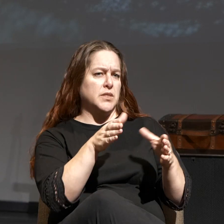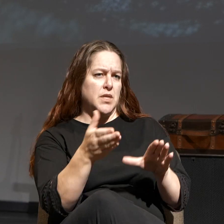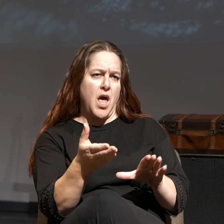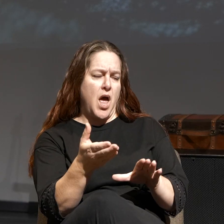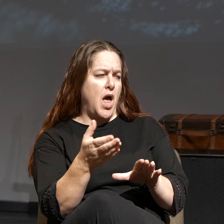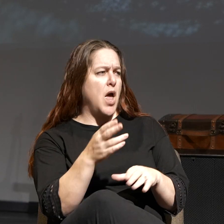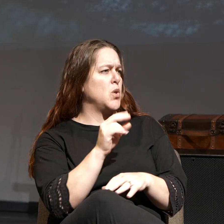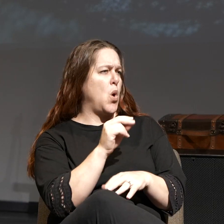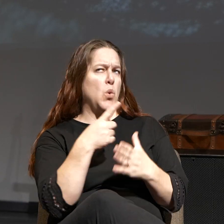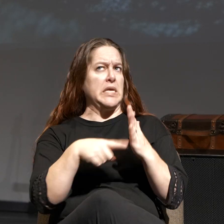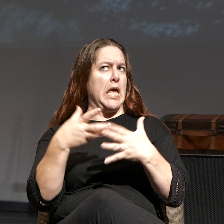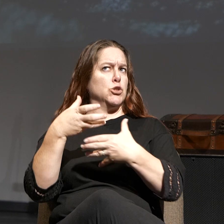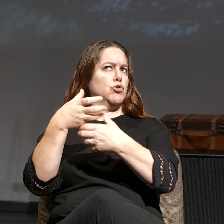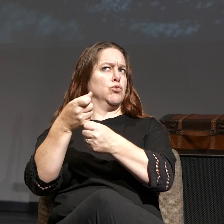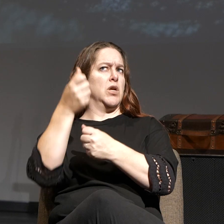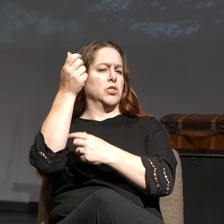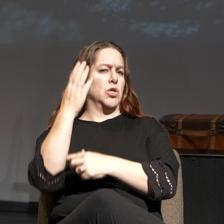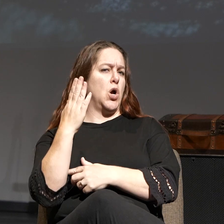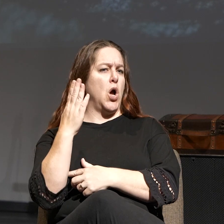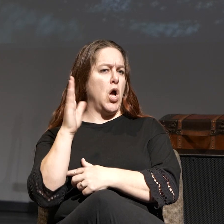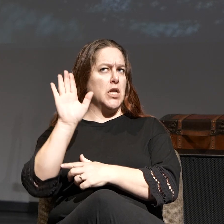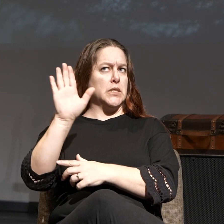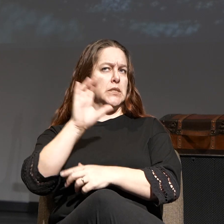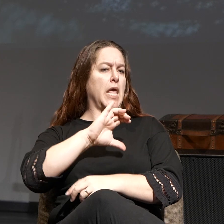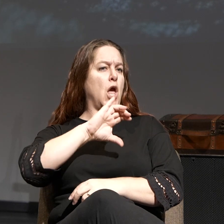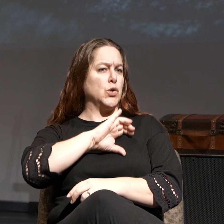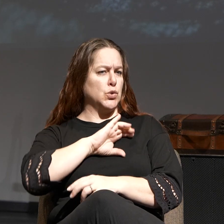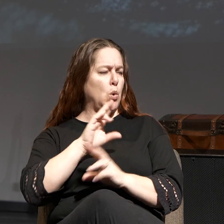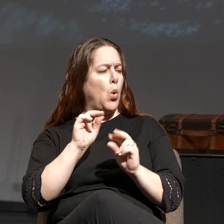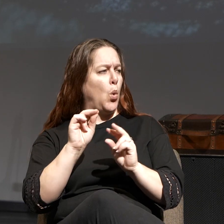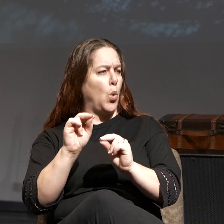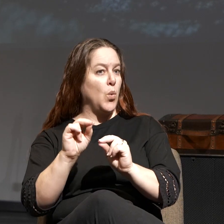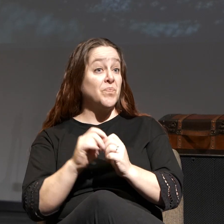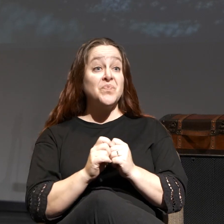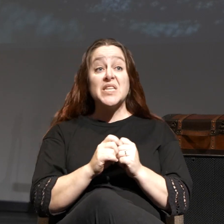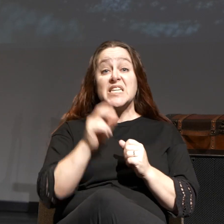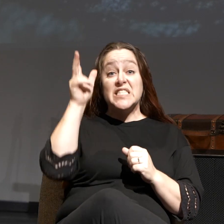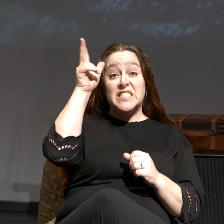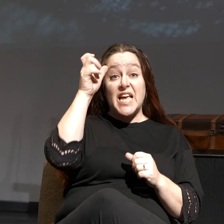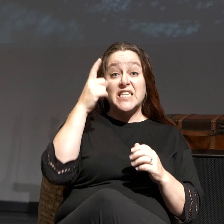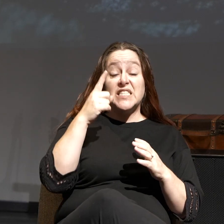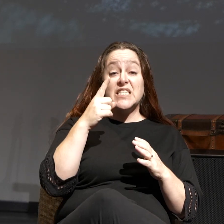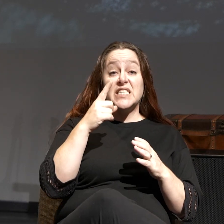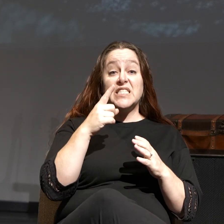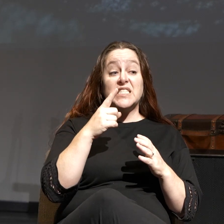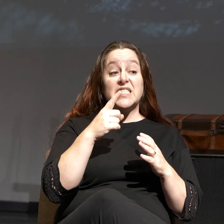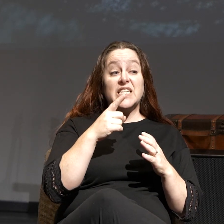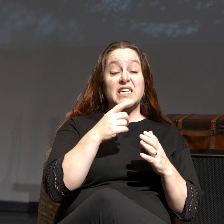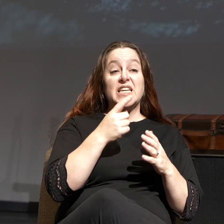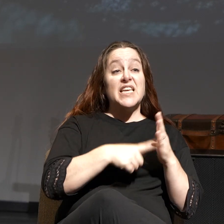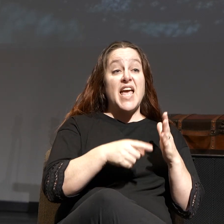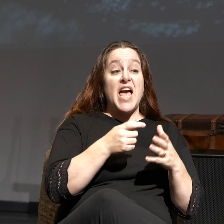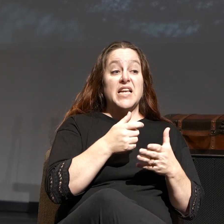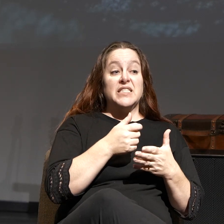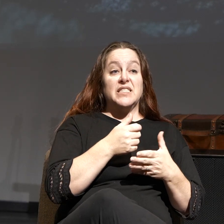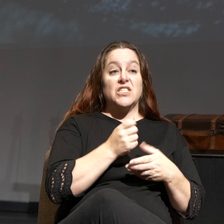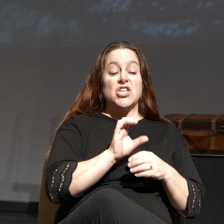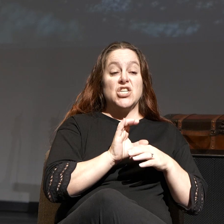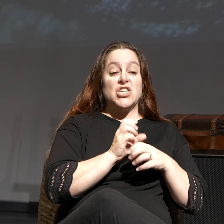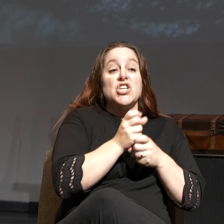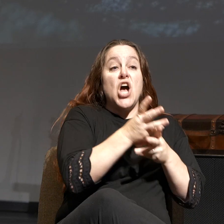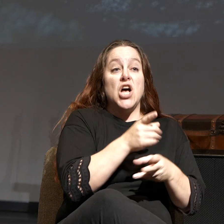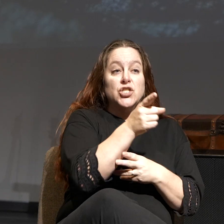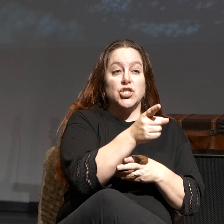You can't trust God's character. See, if Satan can't get you to doubt God's existence, he'll get you to doubt God's goodness.